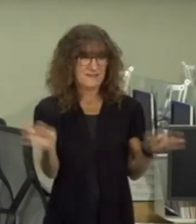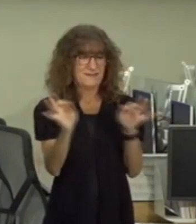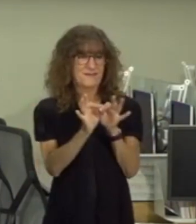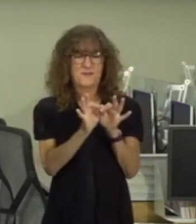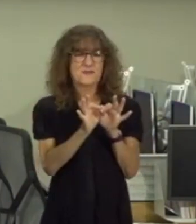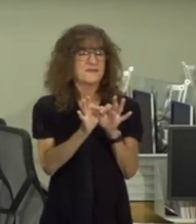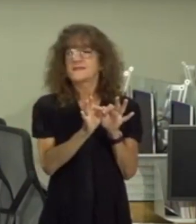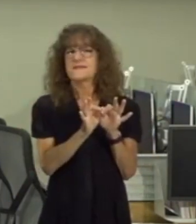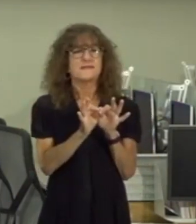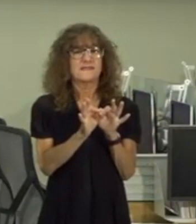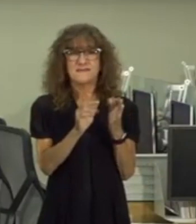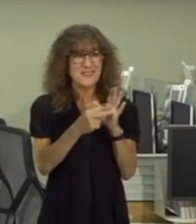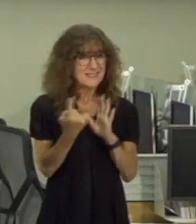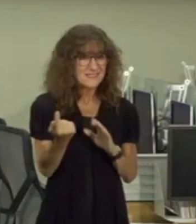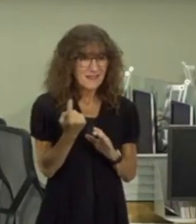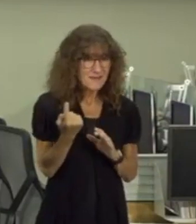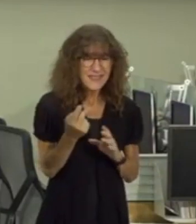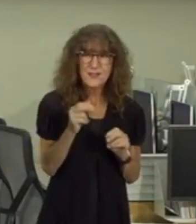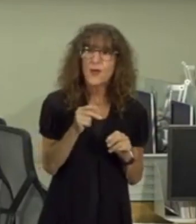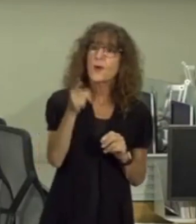indicator of anything